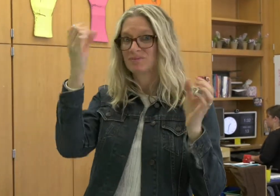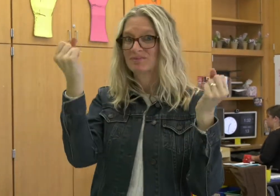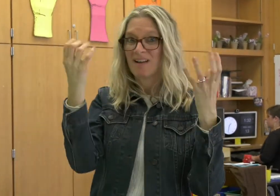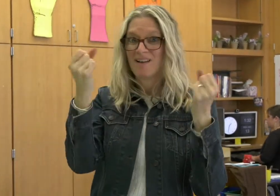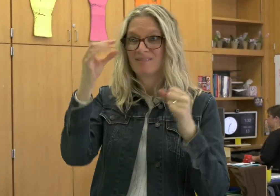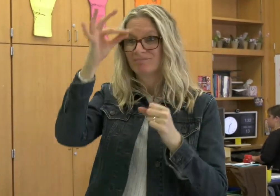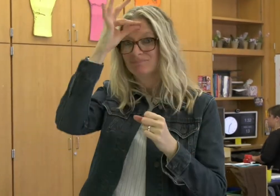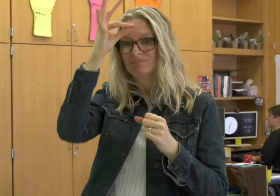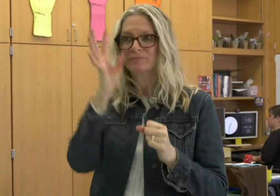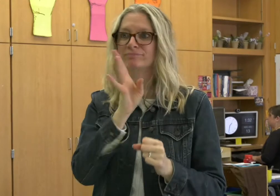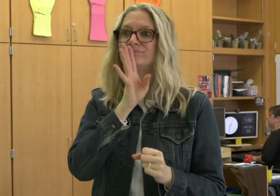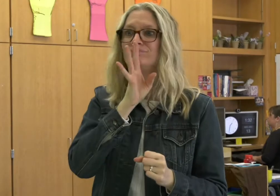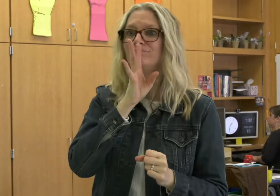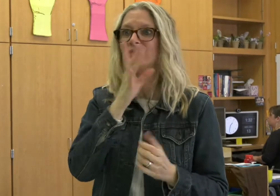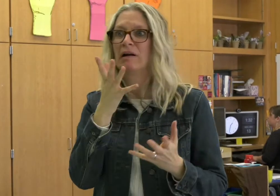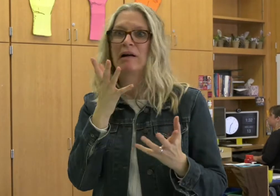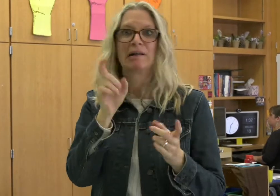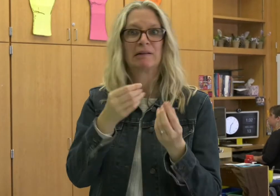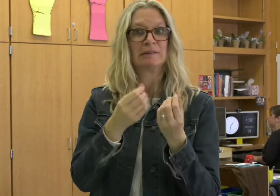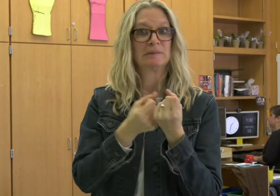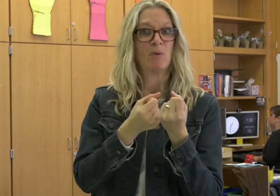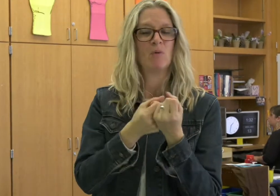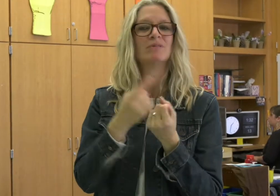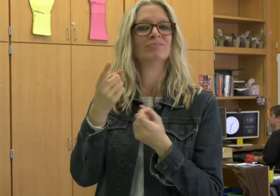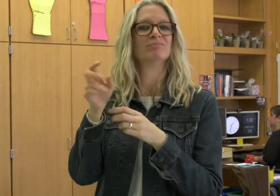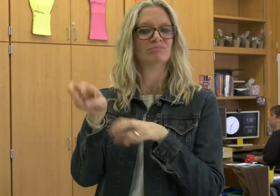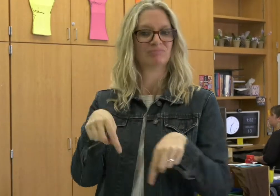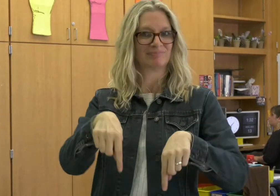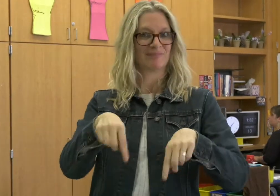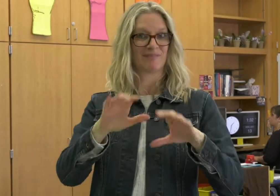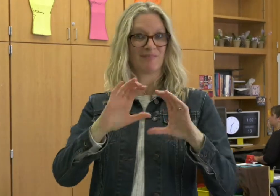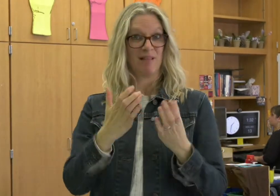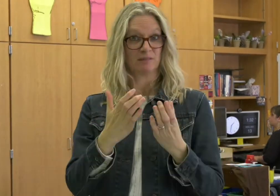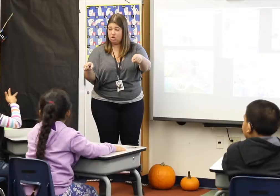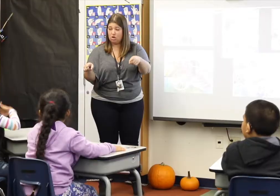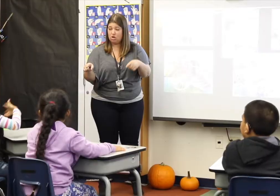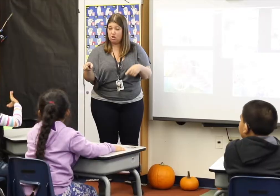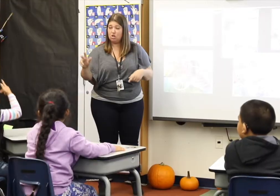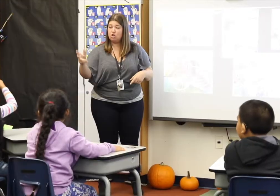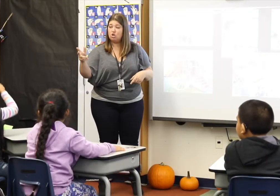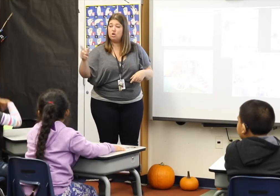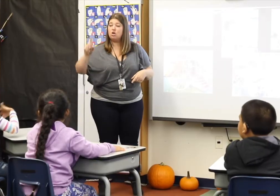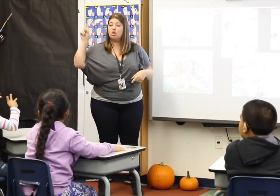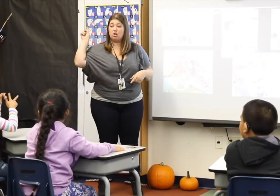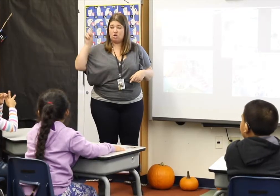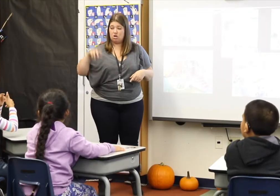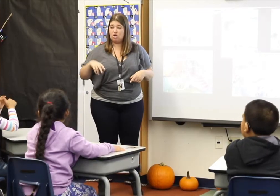don't know sign language and need additional support. So that's when I transition into this class.